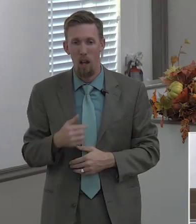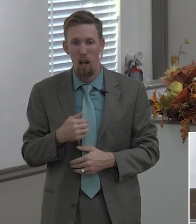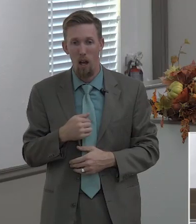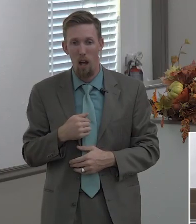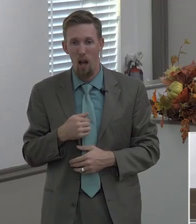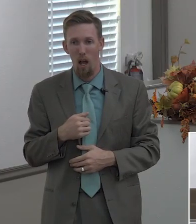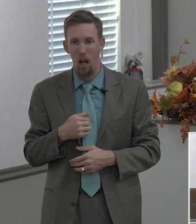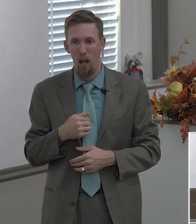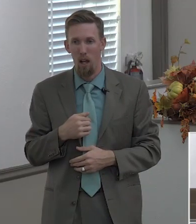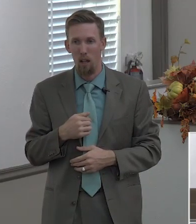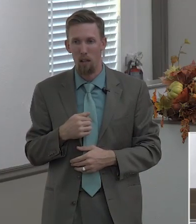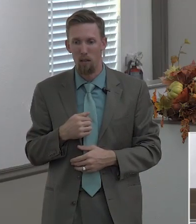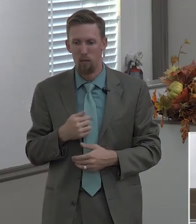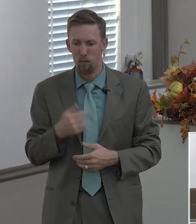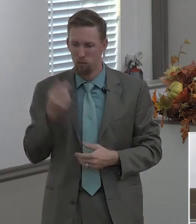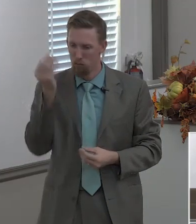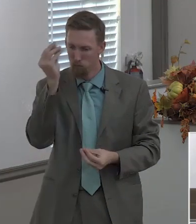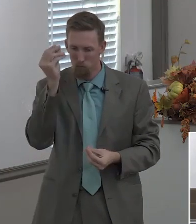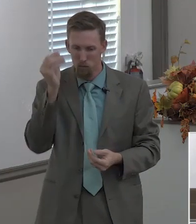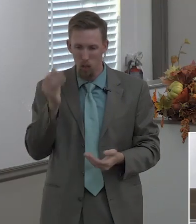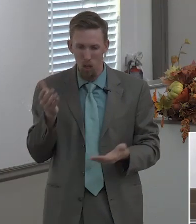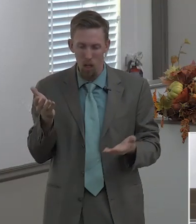what can i do to help with socks